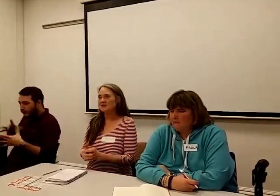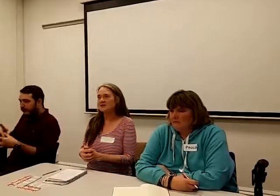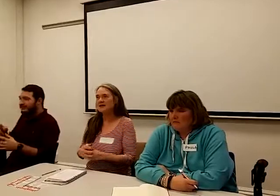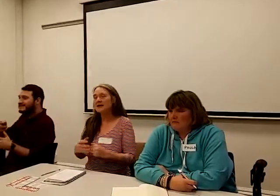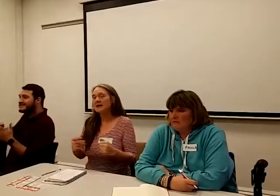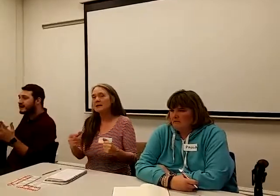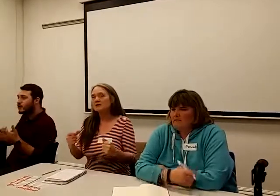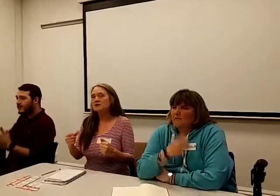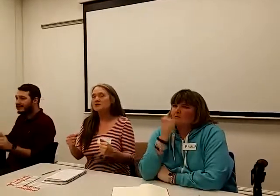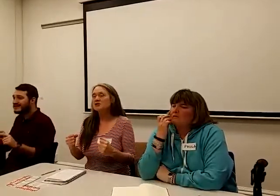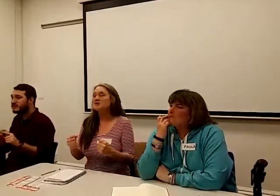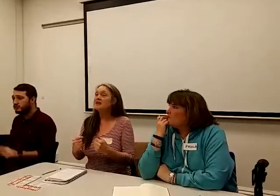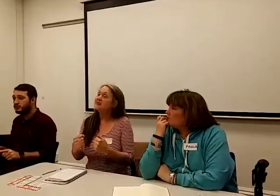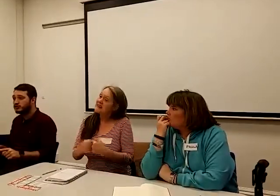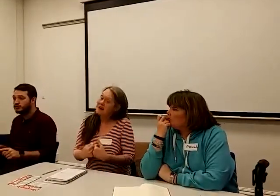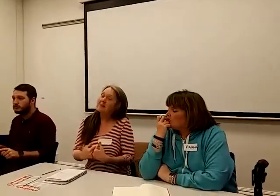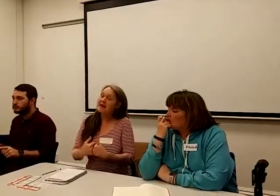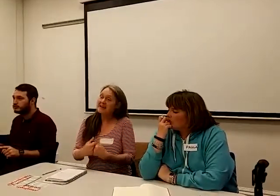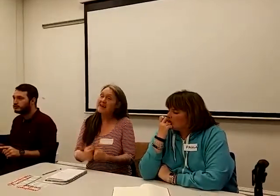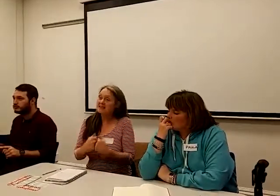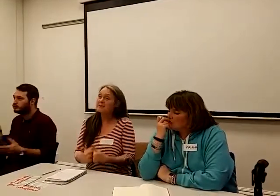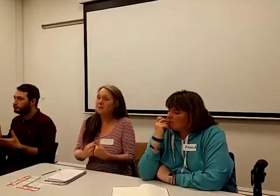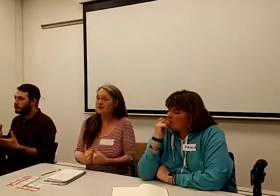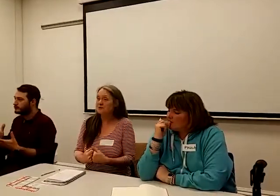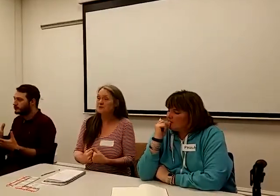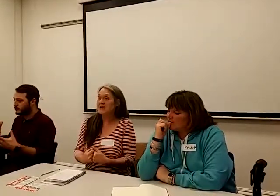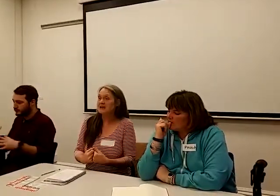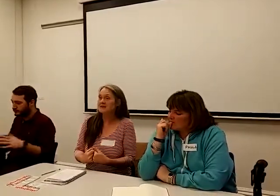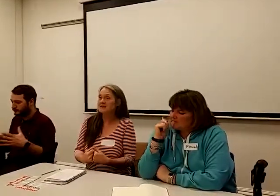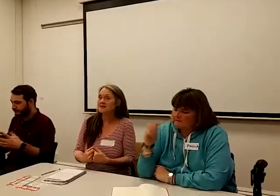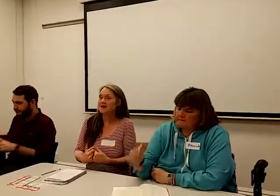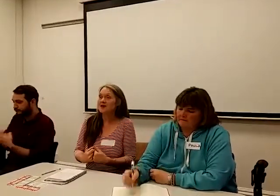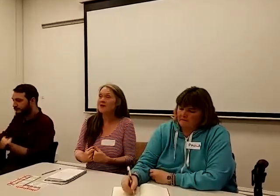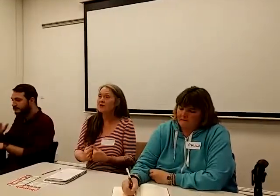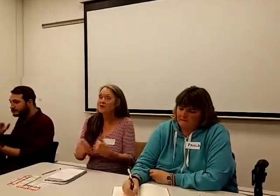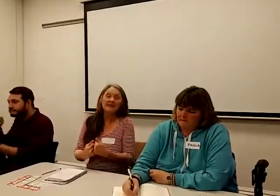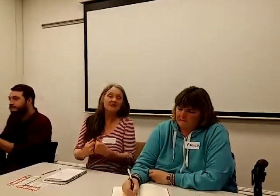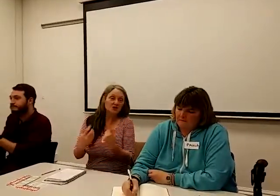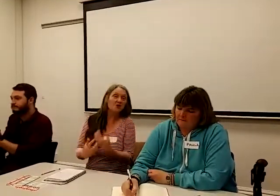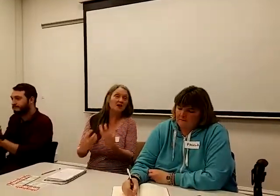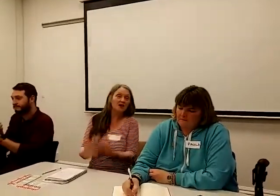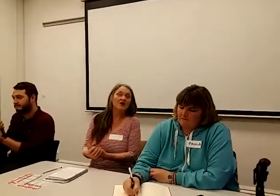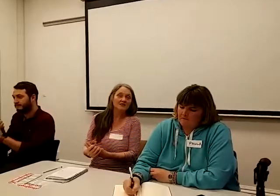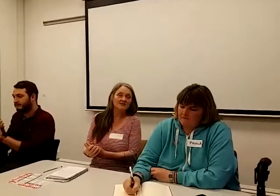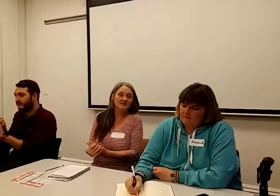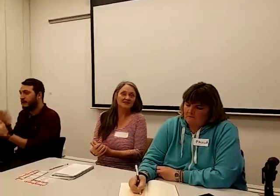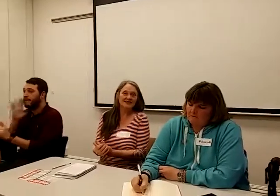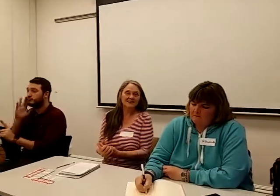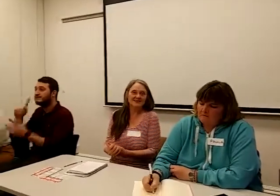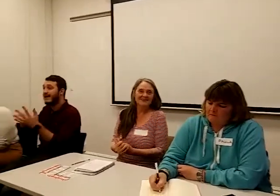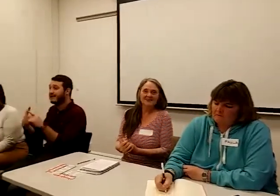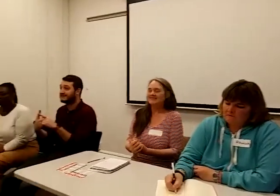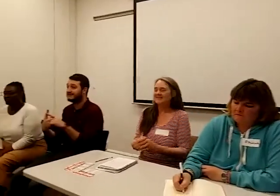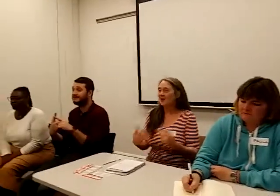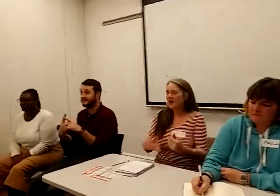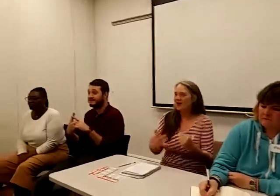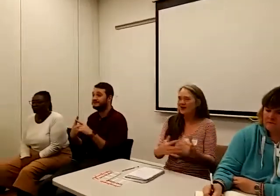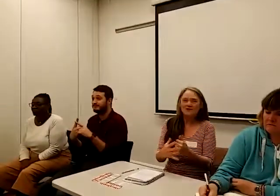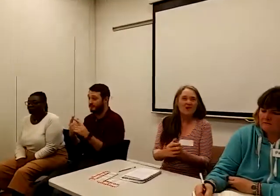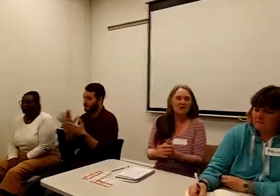in the campaign against the Bedroom Tax and that really taught a lot of us a lot of